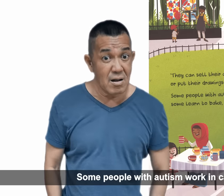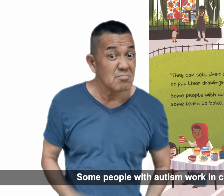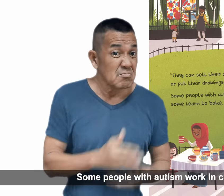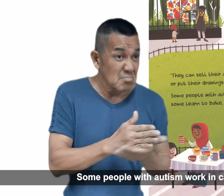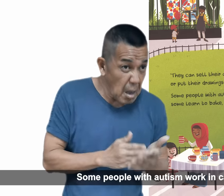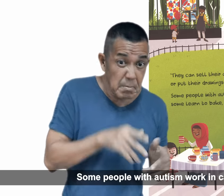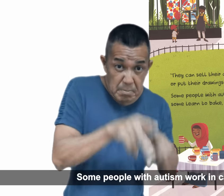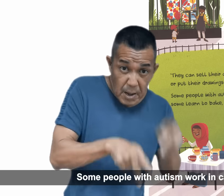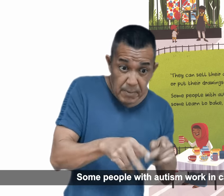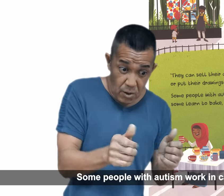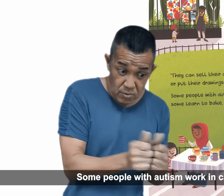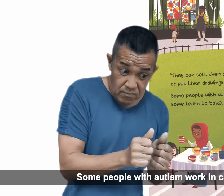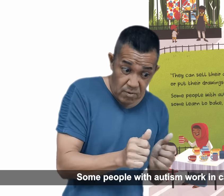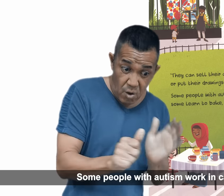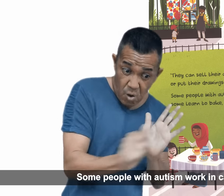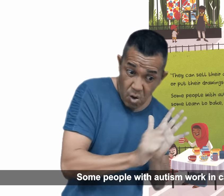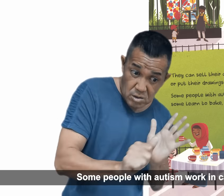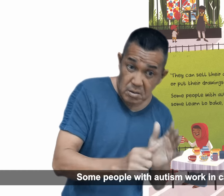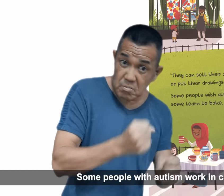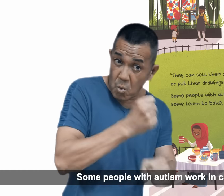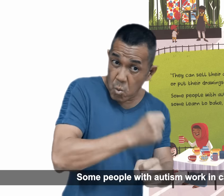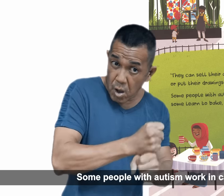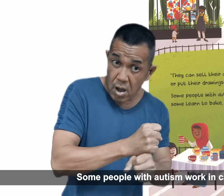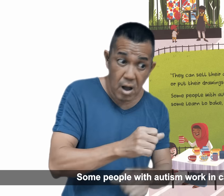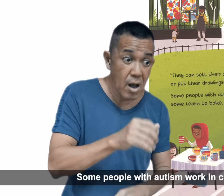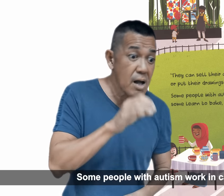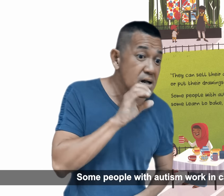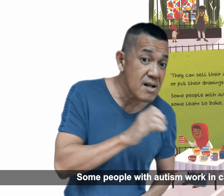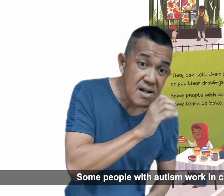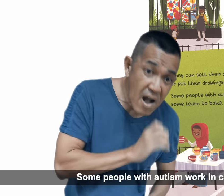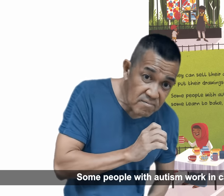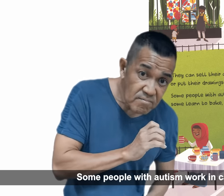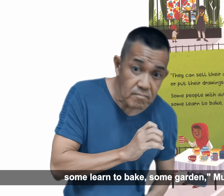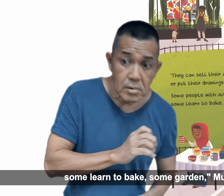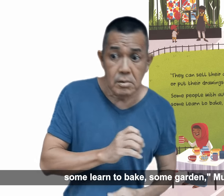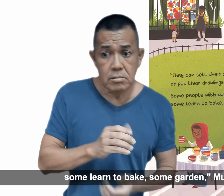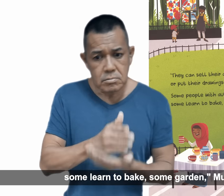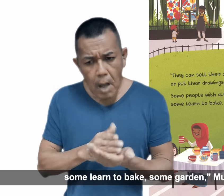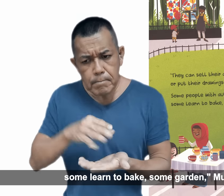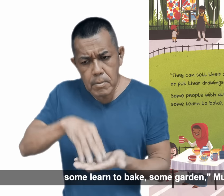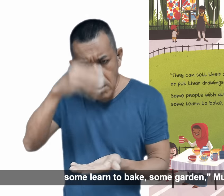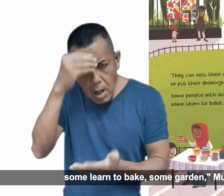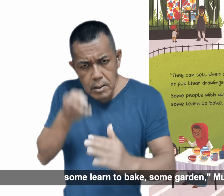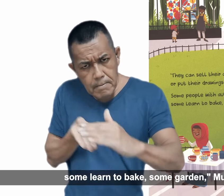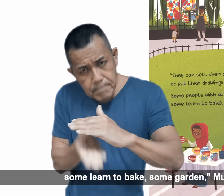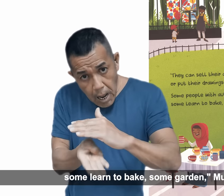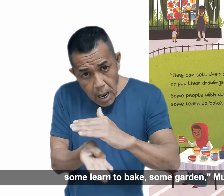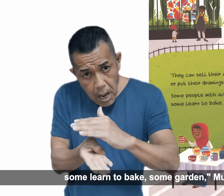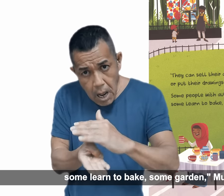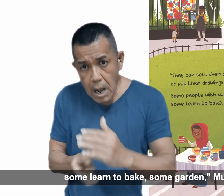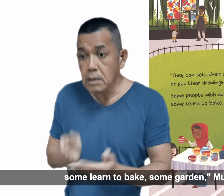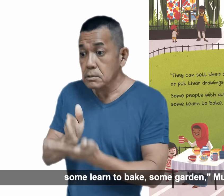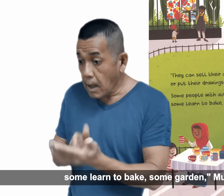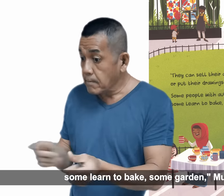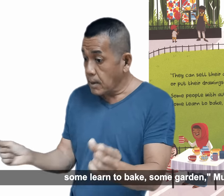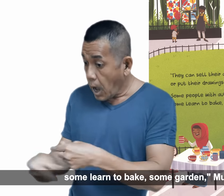Some people with autism work in cafes. Some learn to bake, some